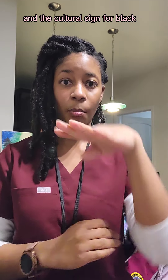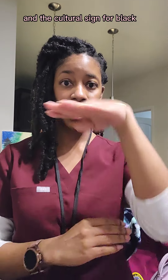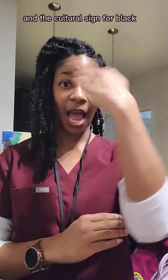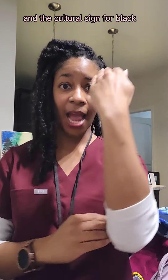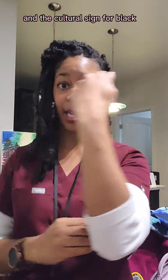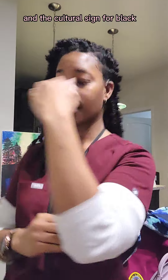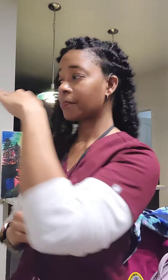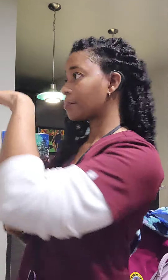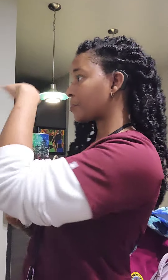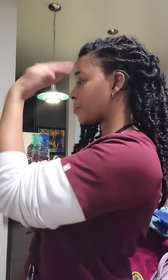black.